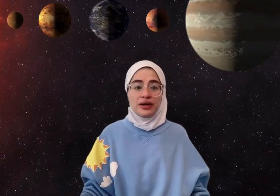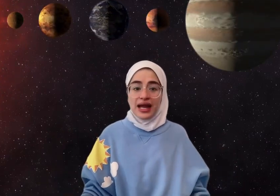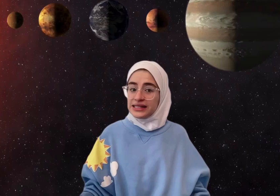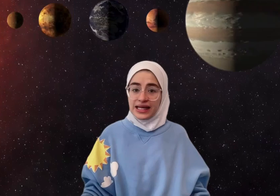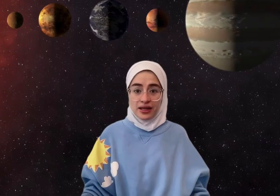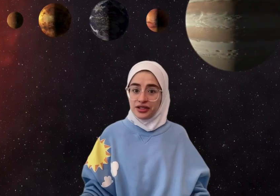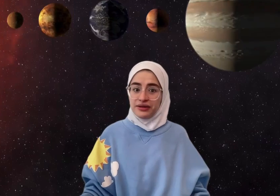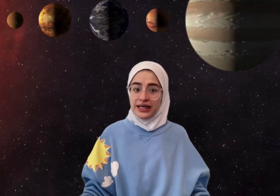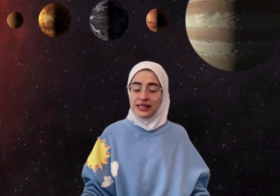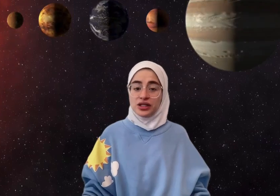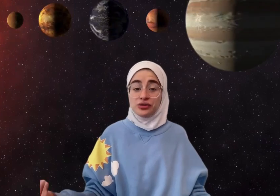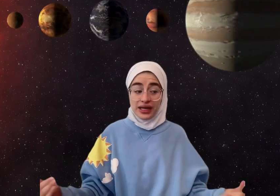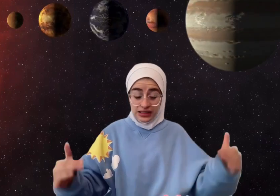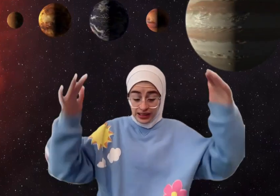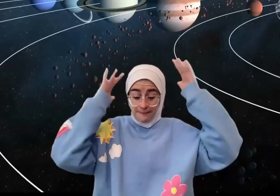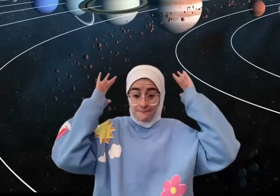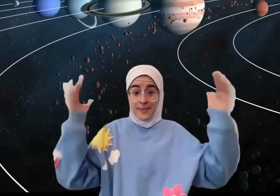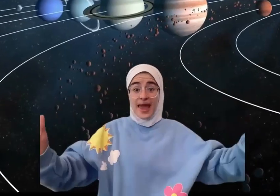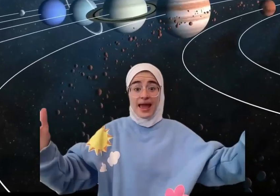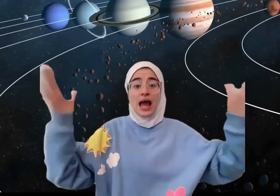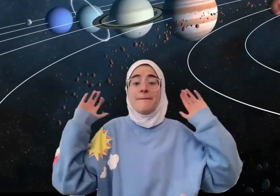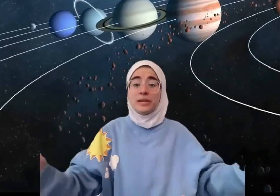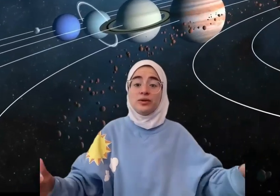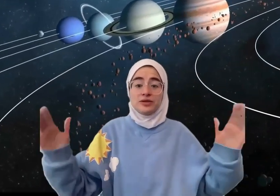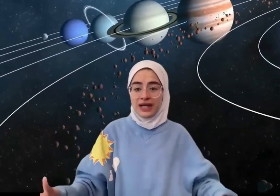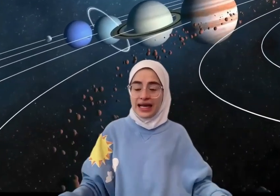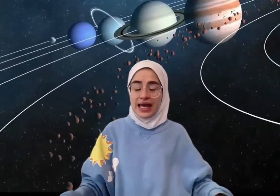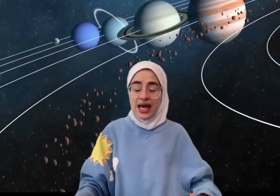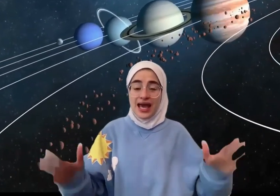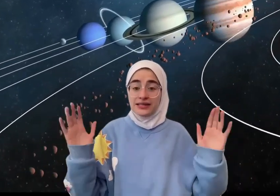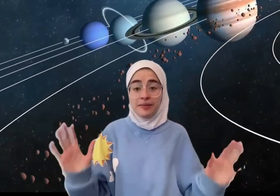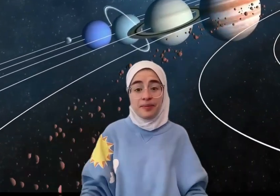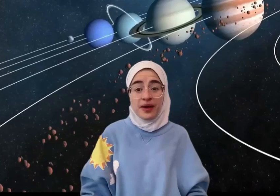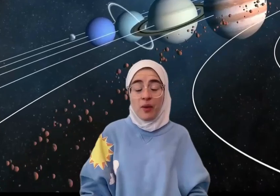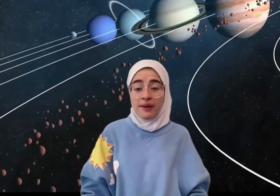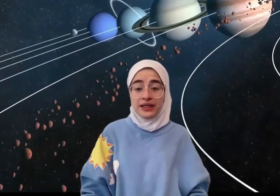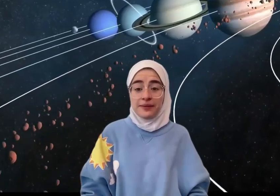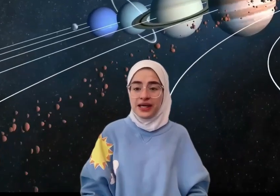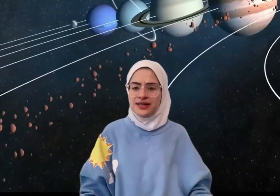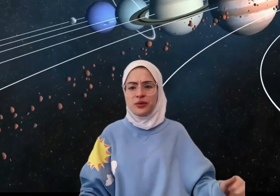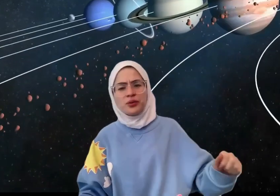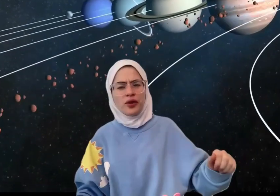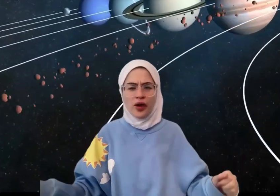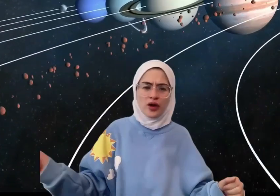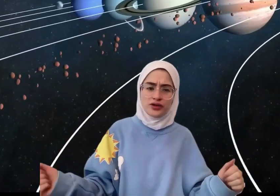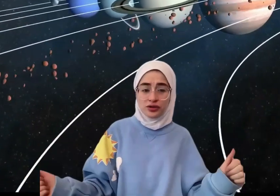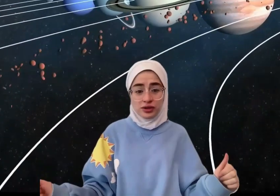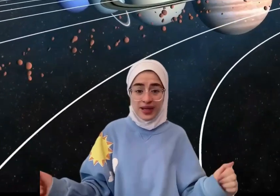could not stand on Uranus. Uranus is a big, bluish planet. It's a bit wobbly because it rolls through space